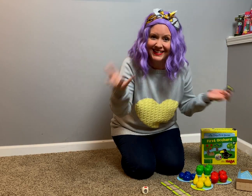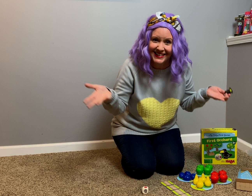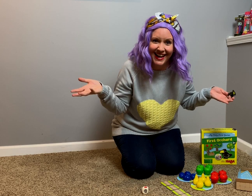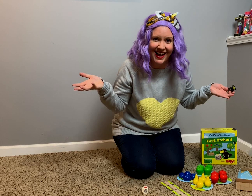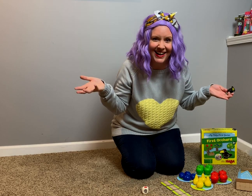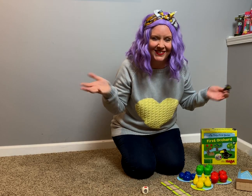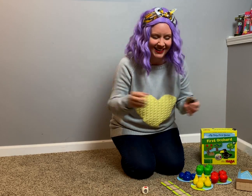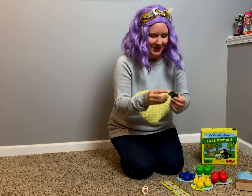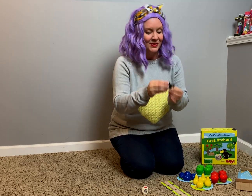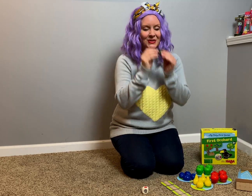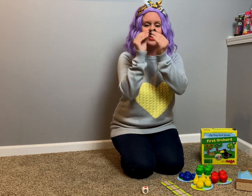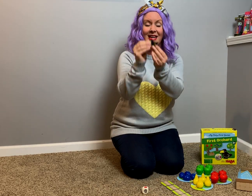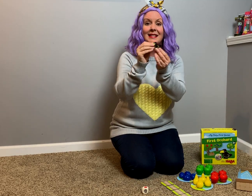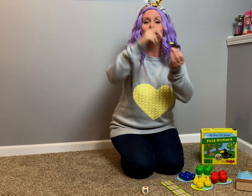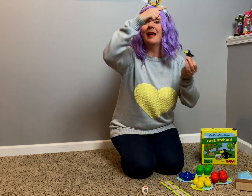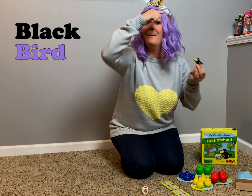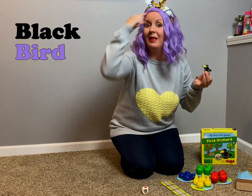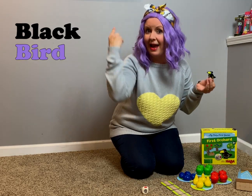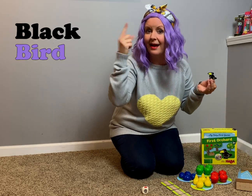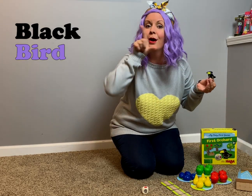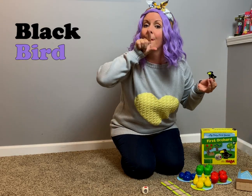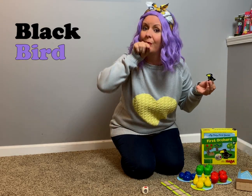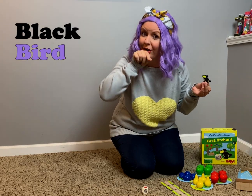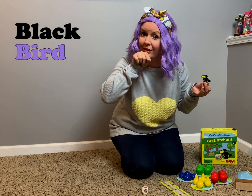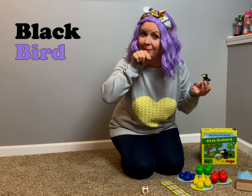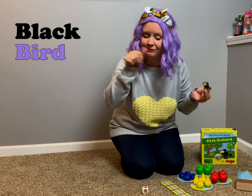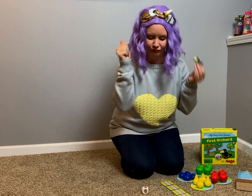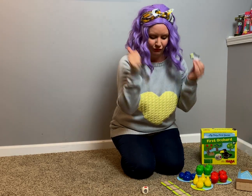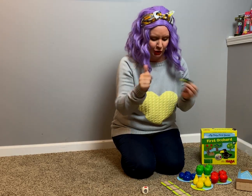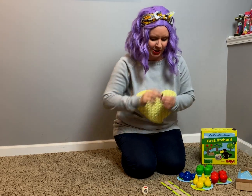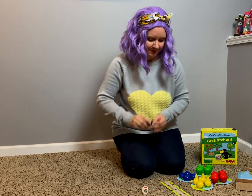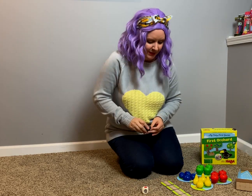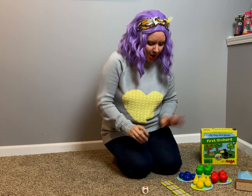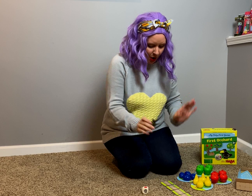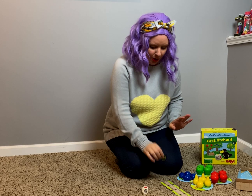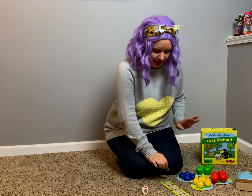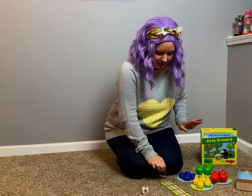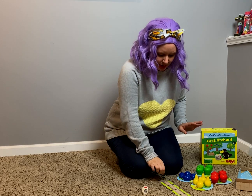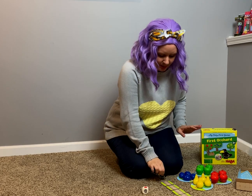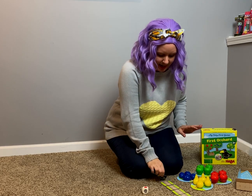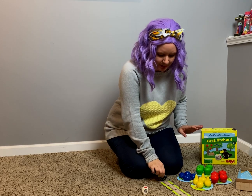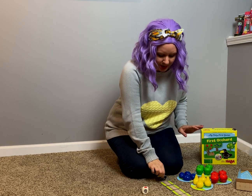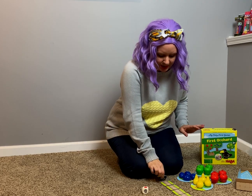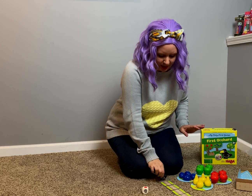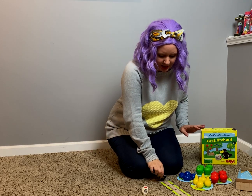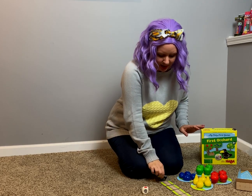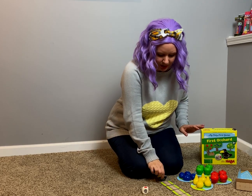Good job! So, this is a black bird. Good job. Okay. So, the black bird starts there. The